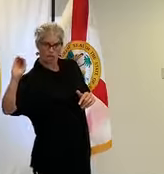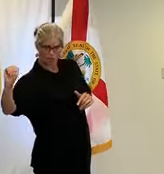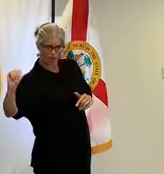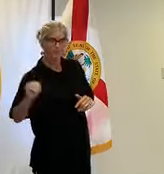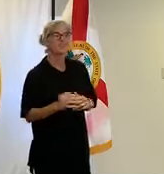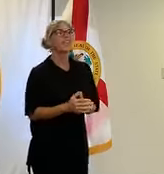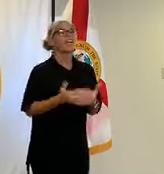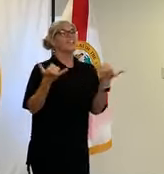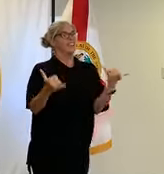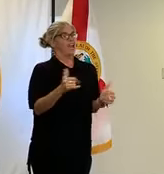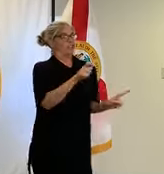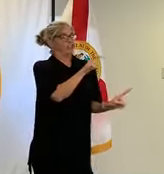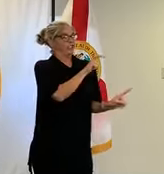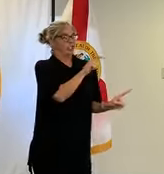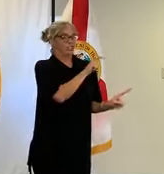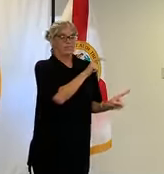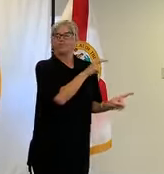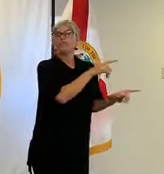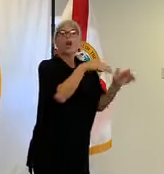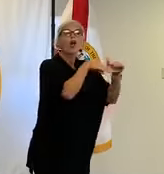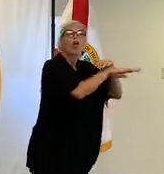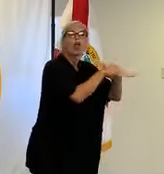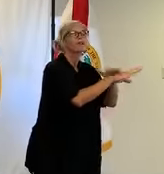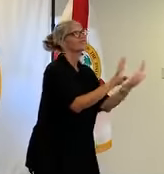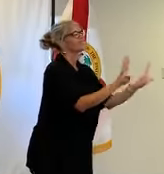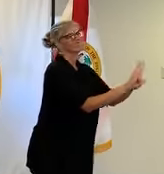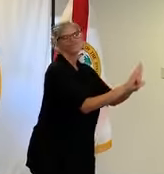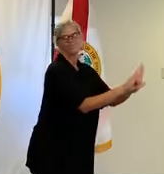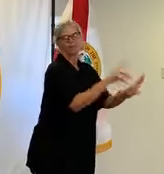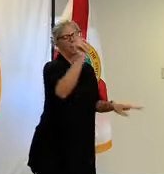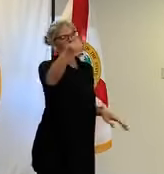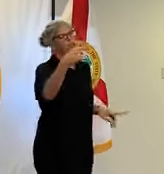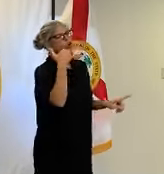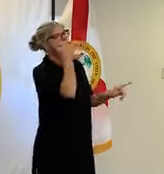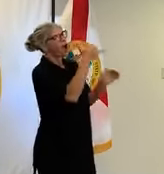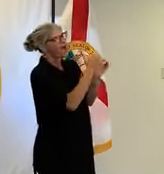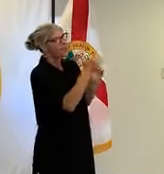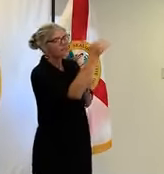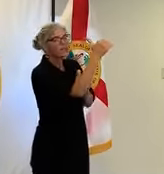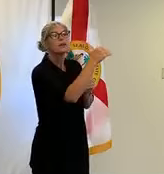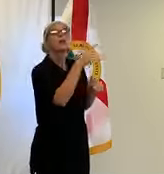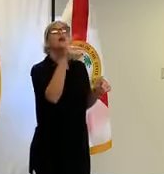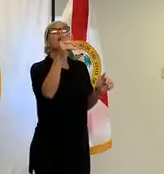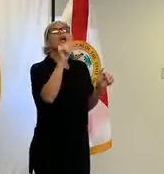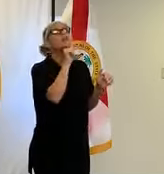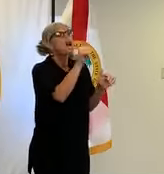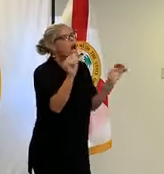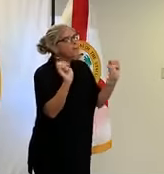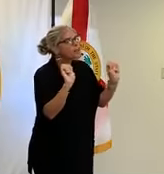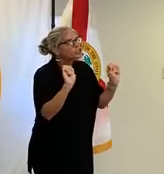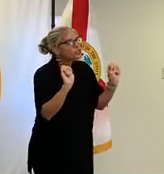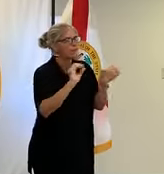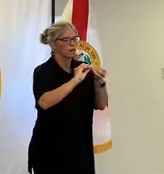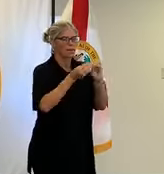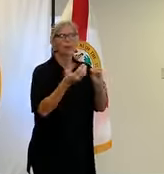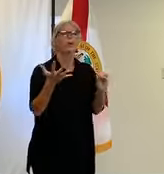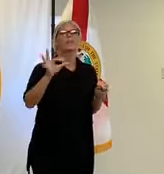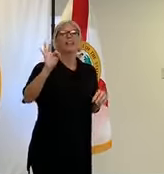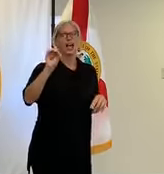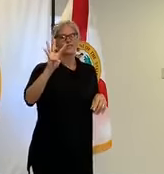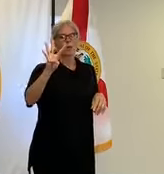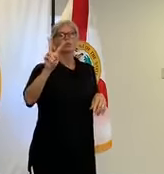to visit you can contact them on their non-emergency number that's 904-264-6512